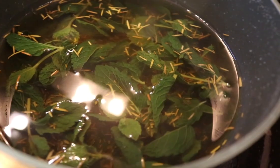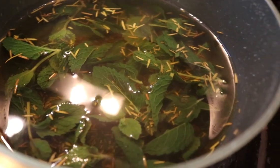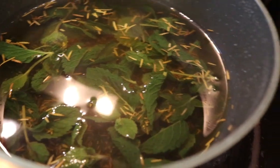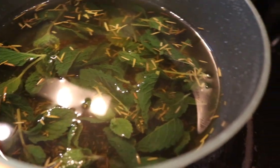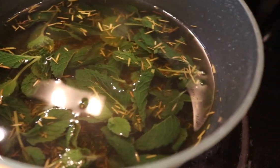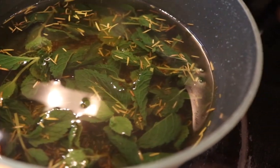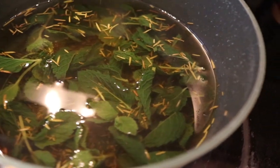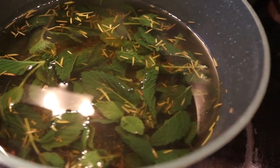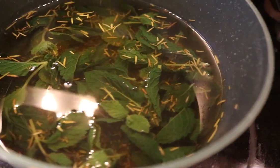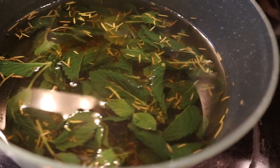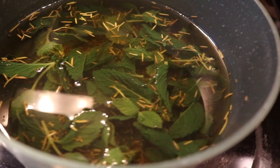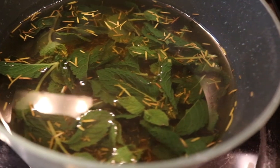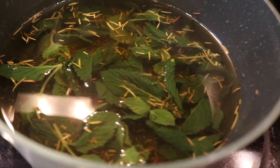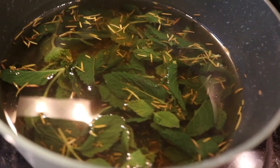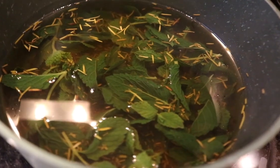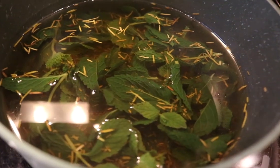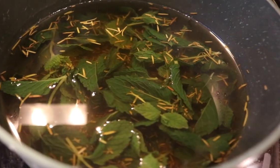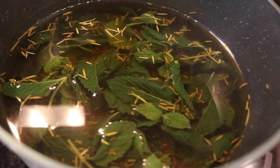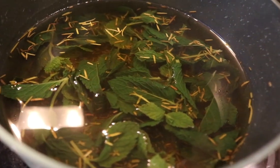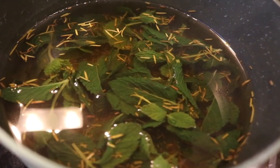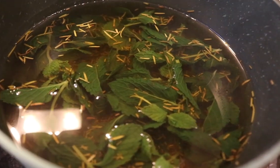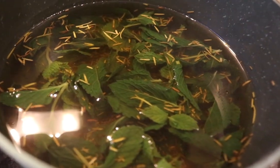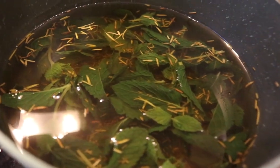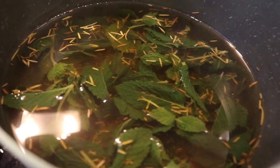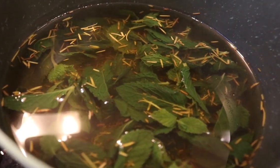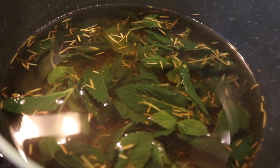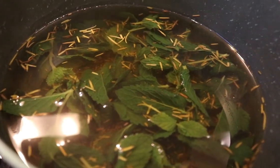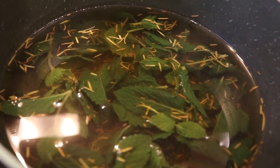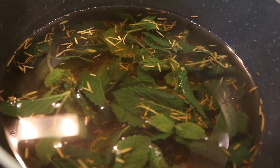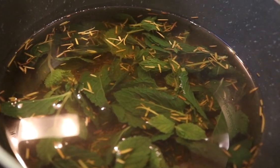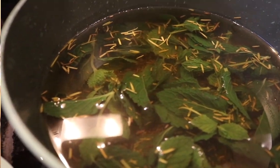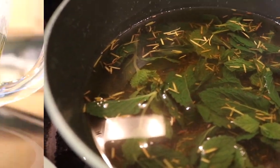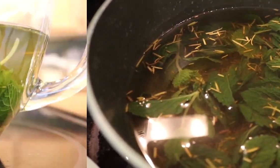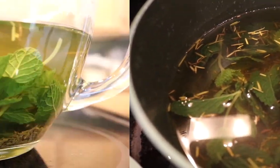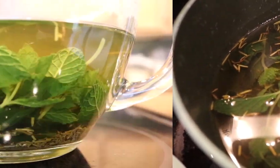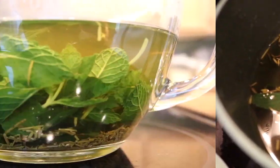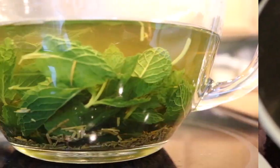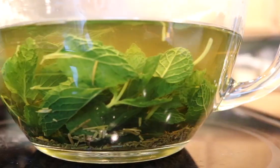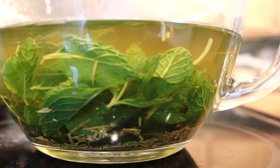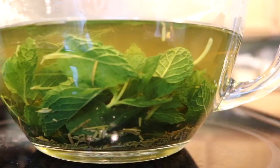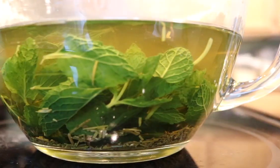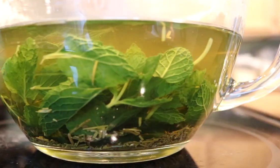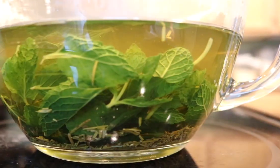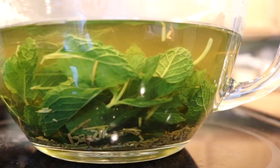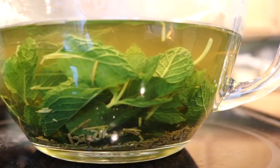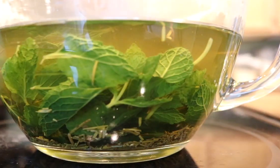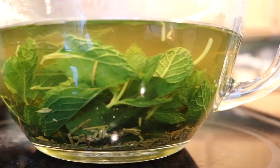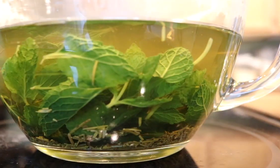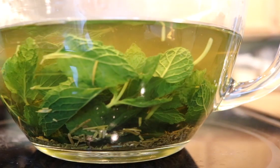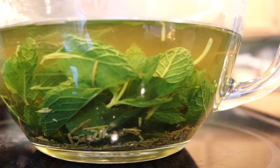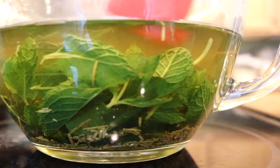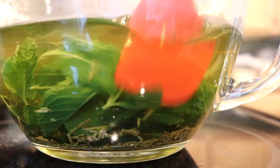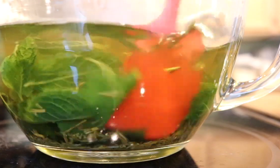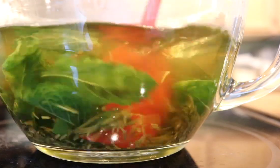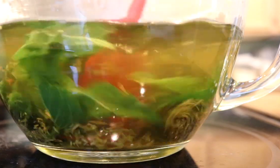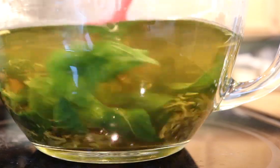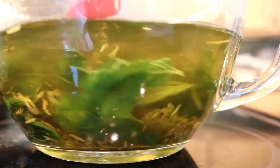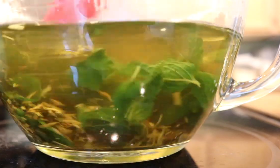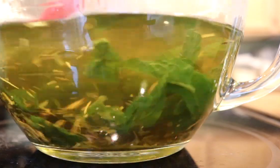and hang out for a little while to get cool and keep infusing. So, I poured mine into this container here. I'm just going to give it a stir